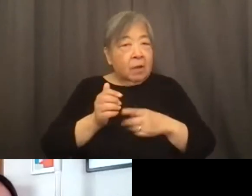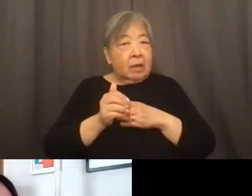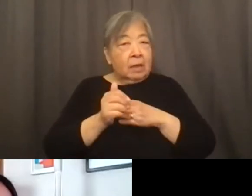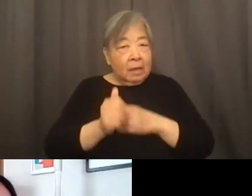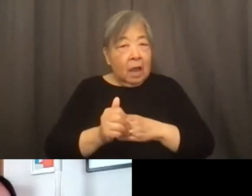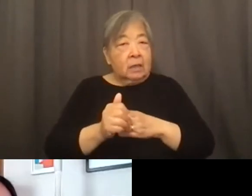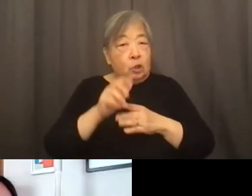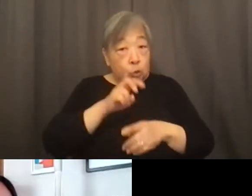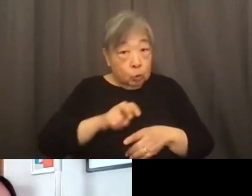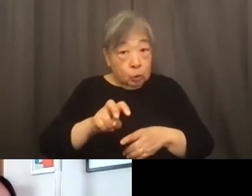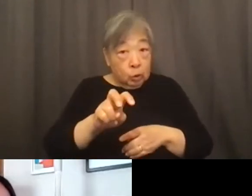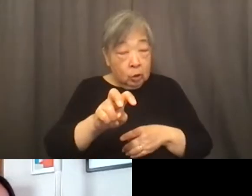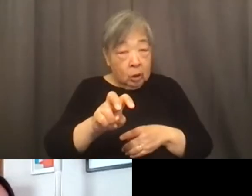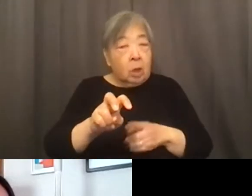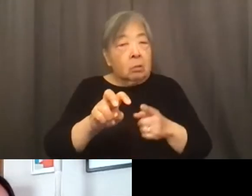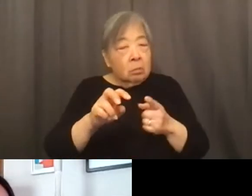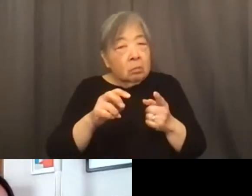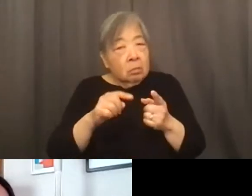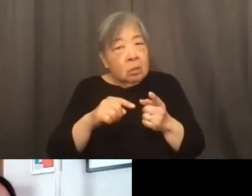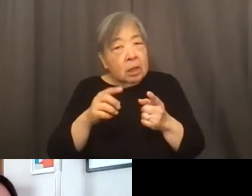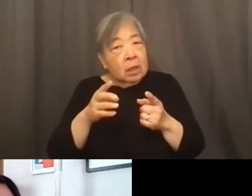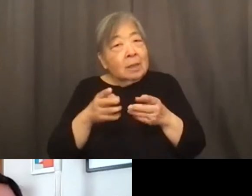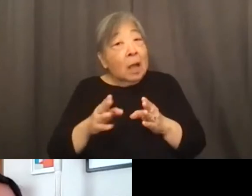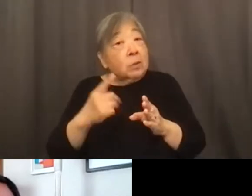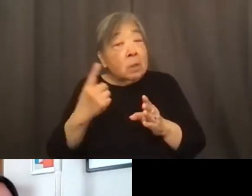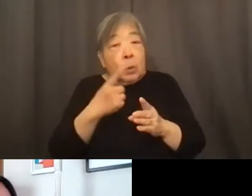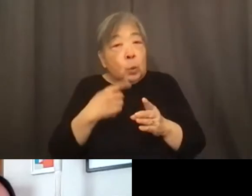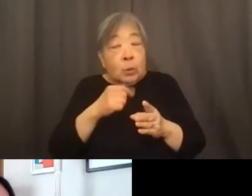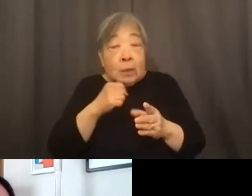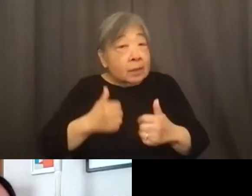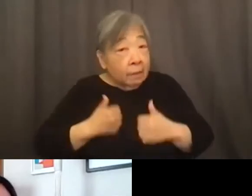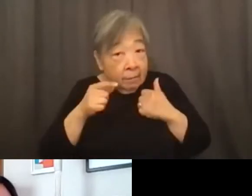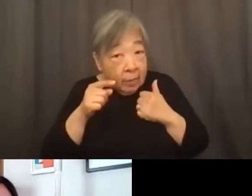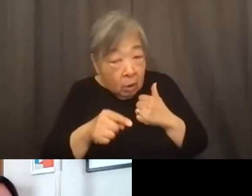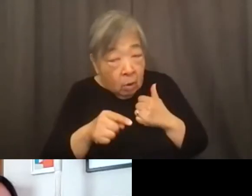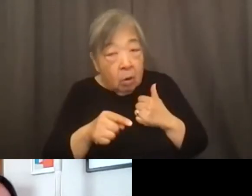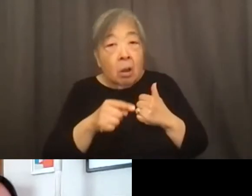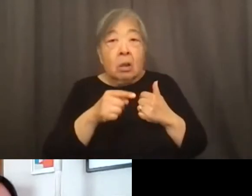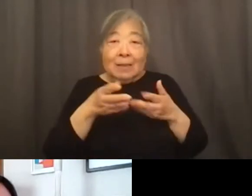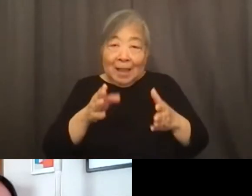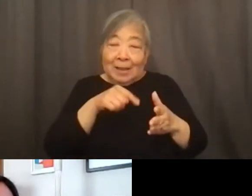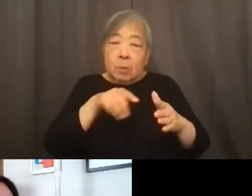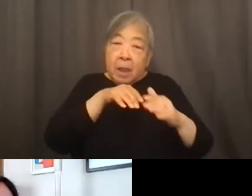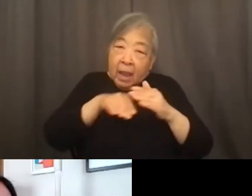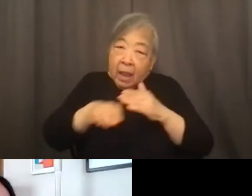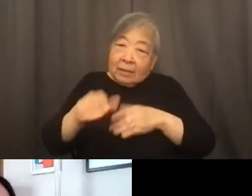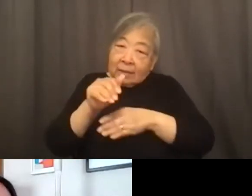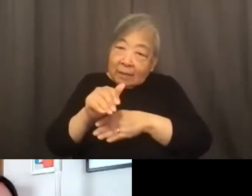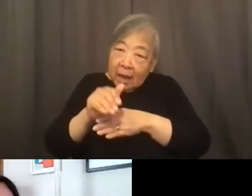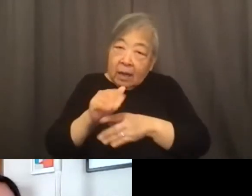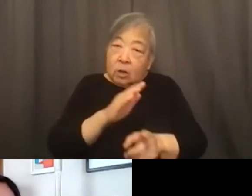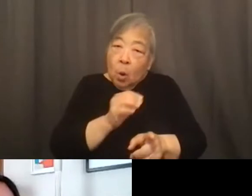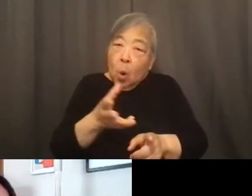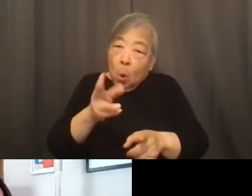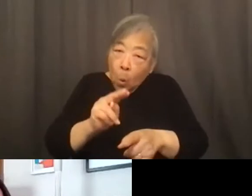situation that is allowing someone who doesn't live on the property to access the property at night on their own time you know